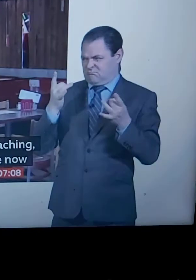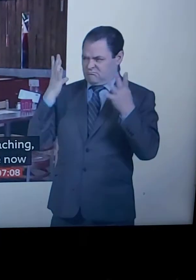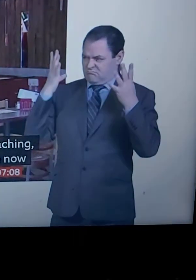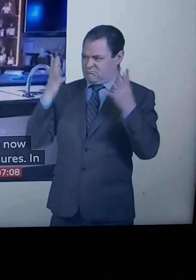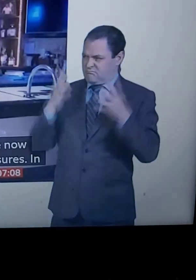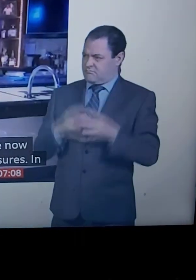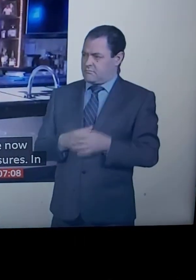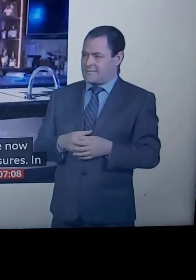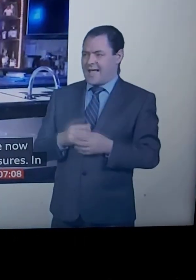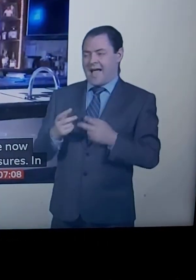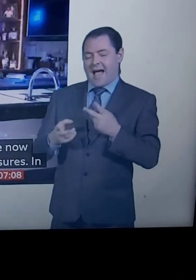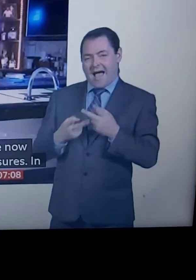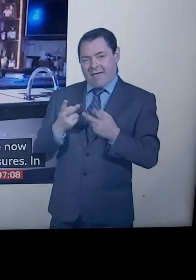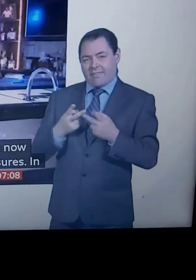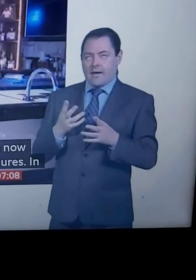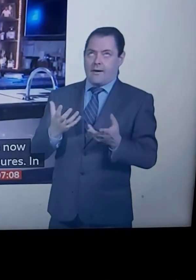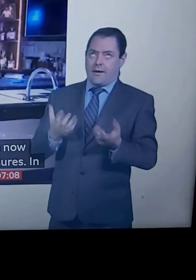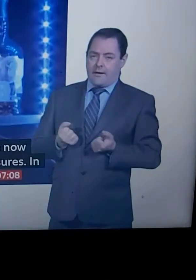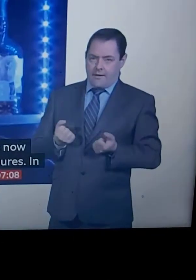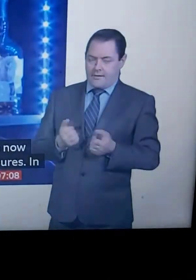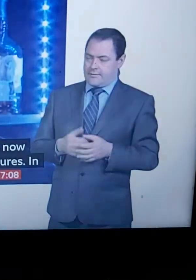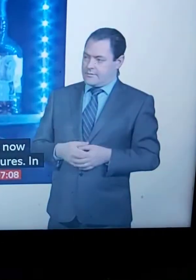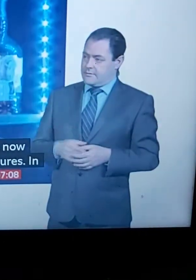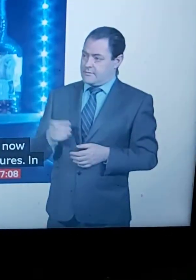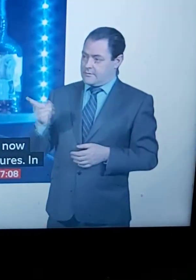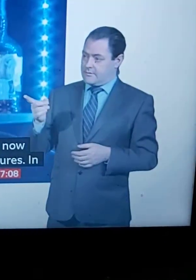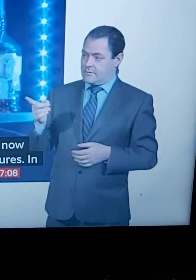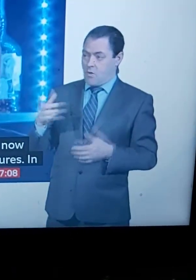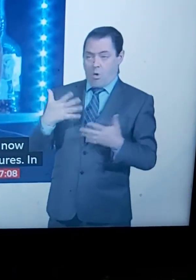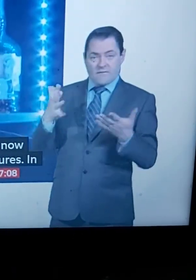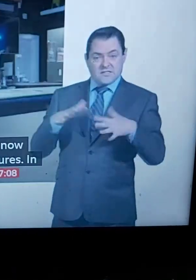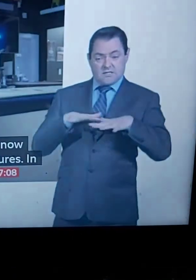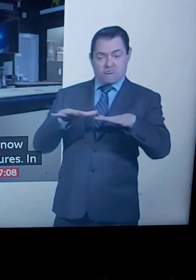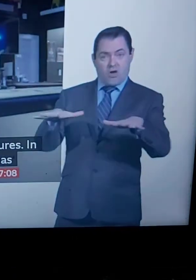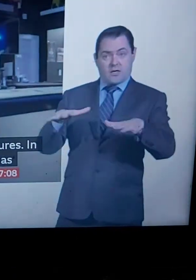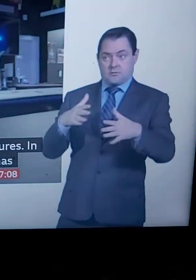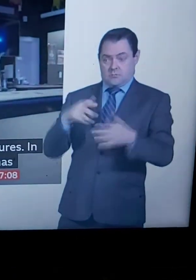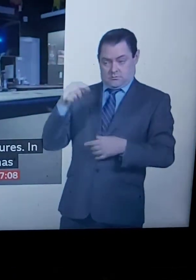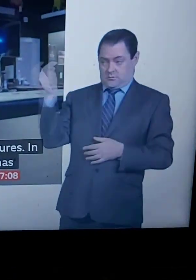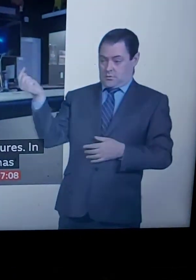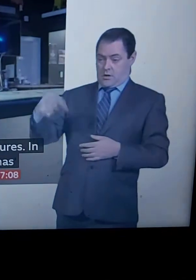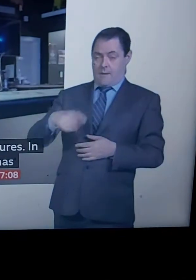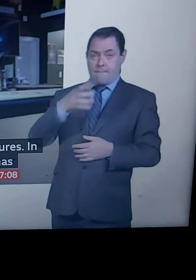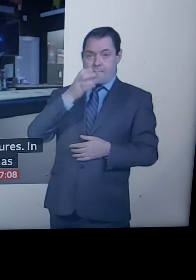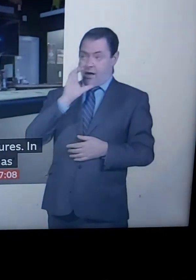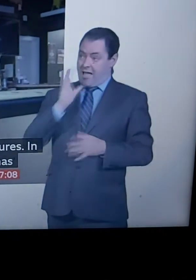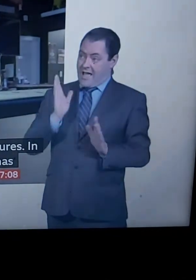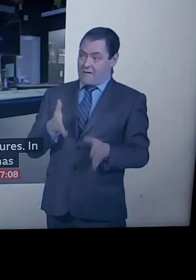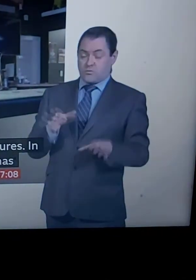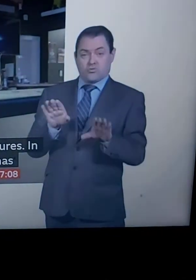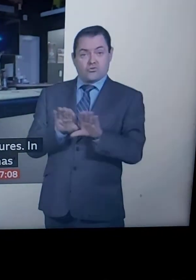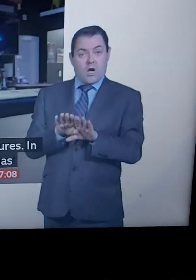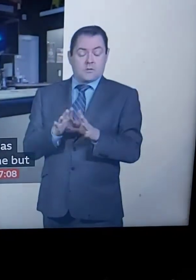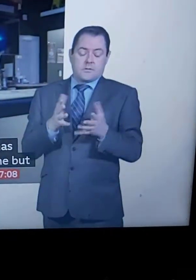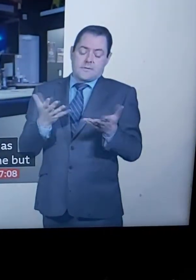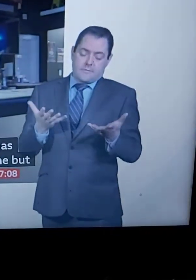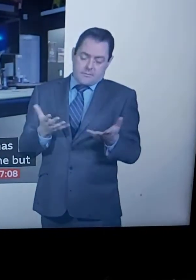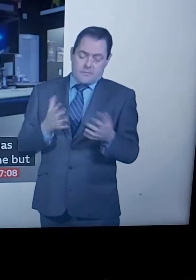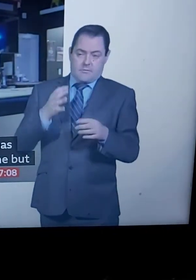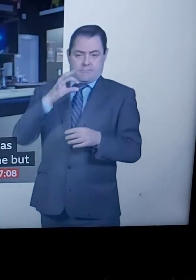but weary acceptance from others. It's obviously spreading in bars, so if we've got to shut it down for the better of the community, that's what we've got to